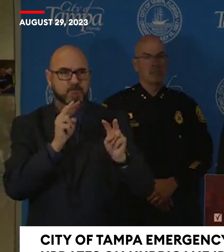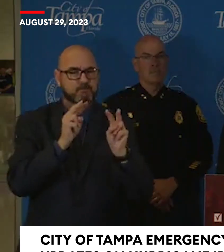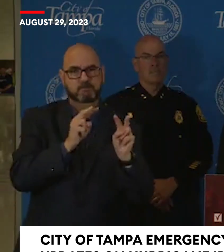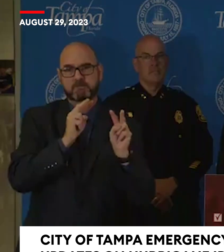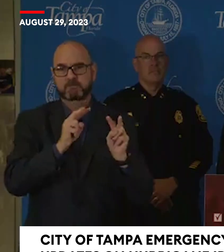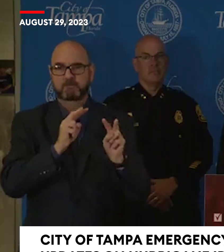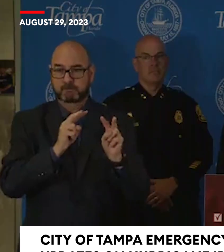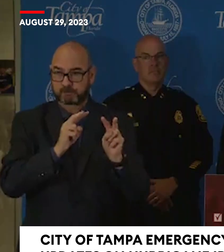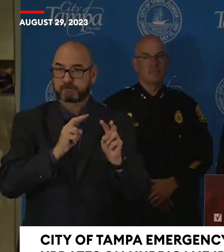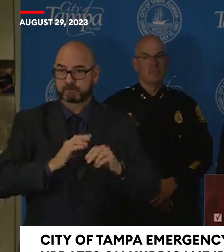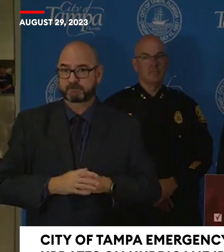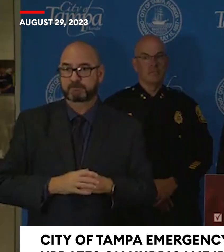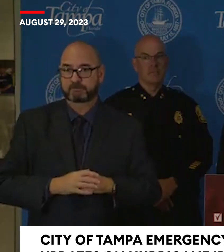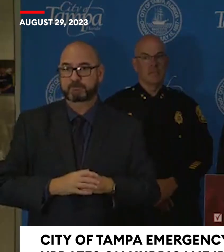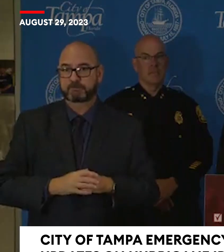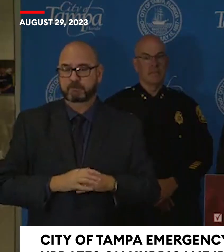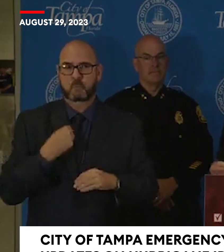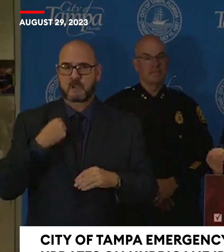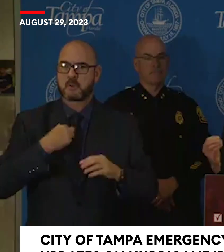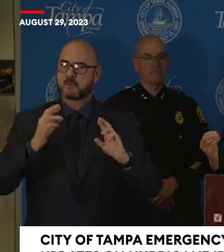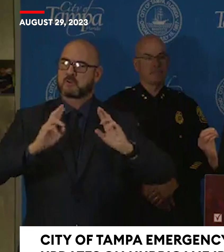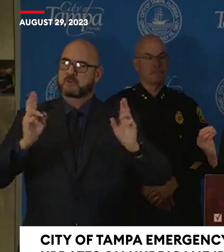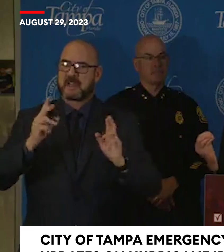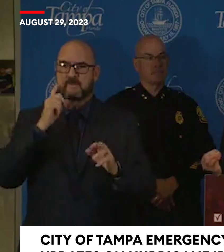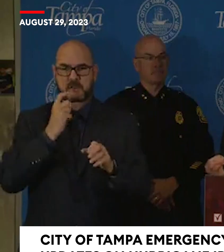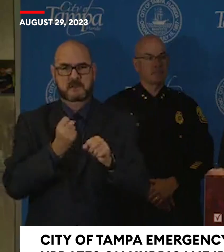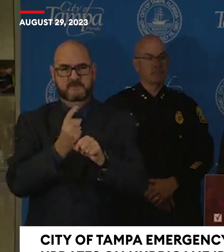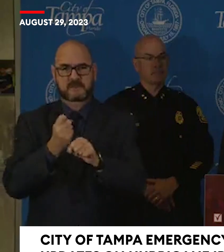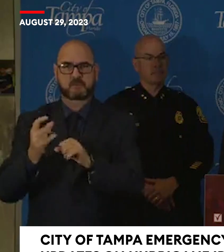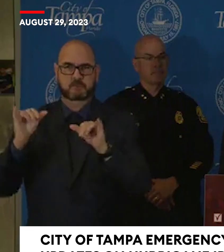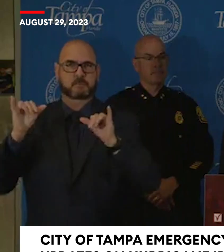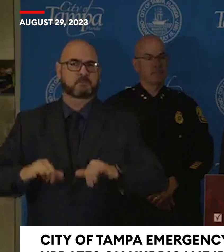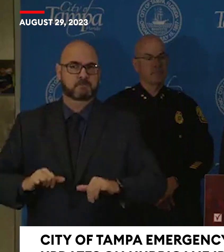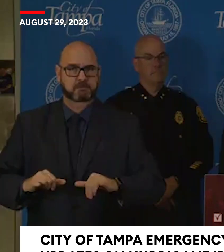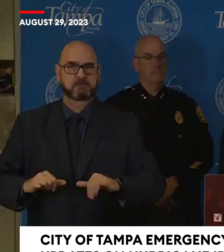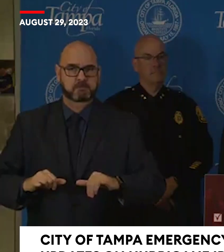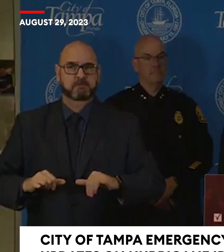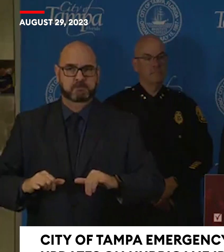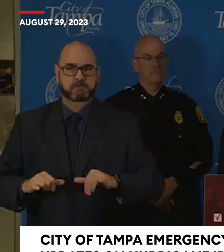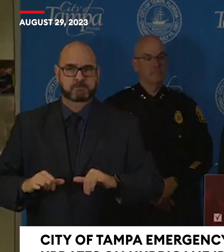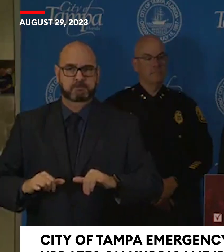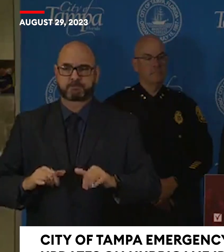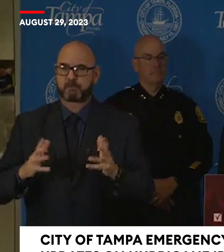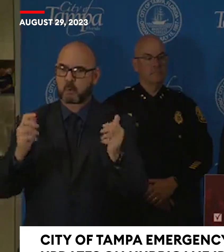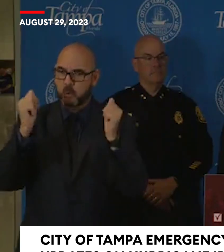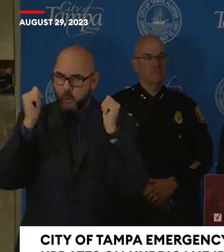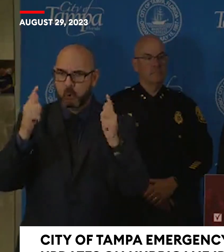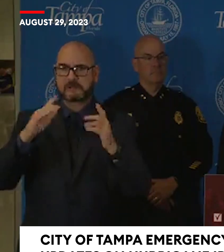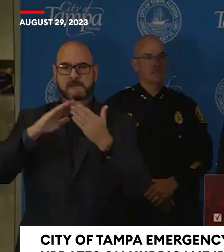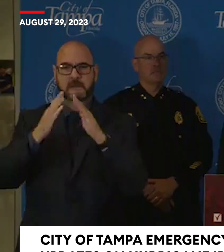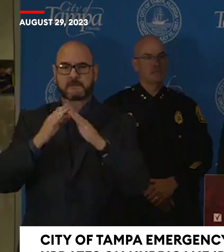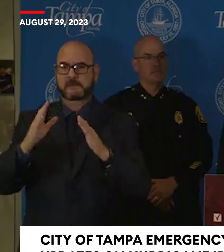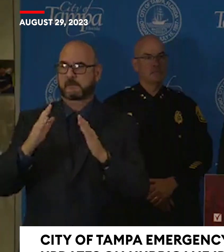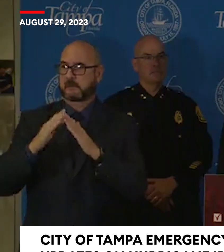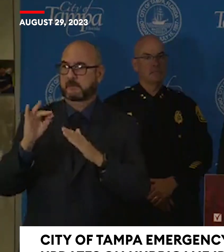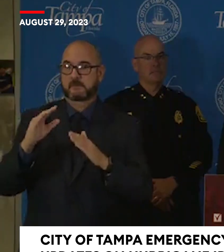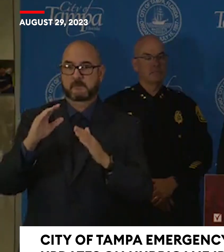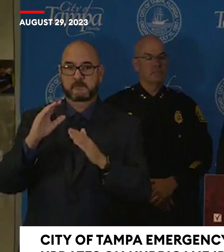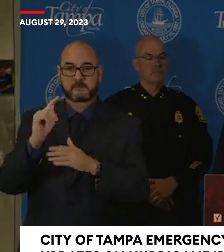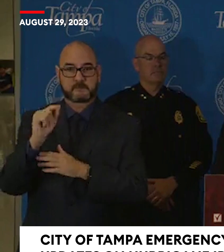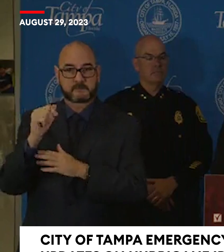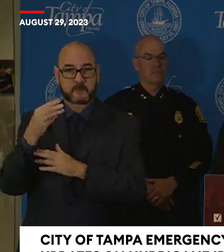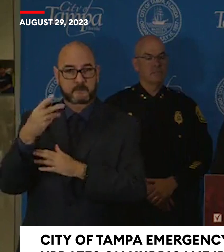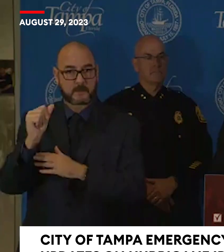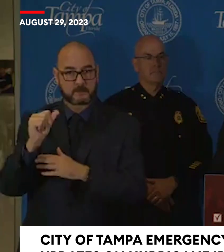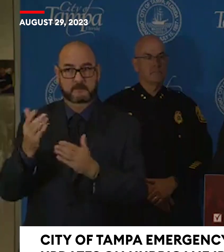prepare for these events every year. We have every city of Tampa employee on deck. We are out